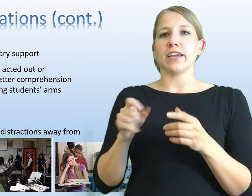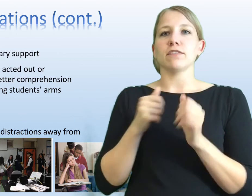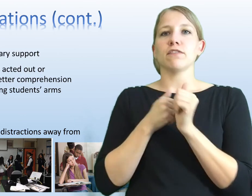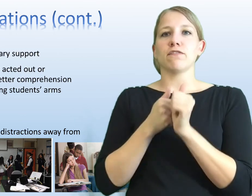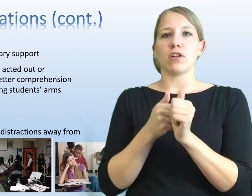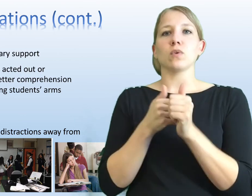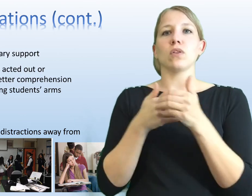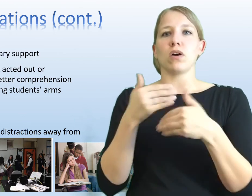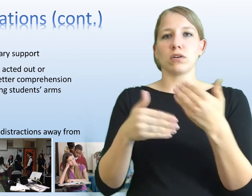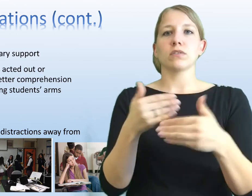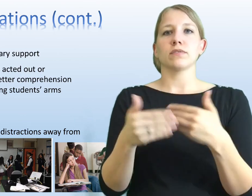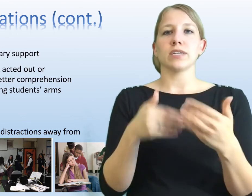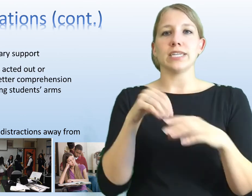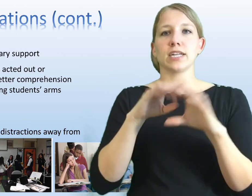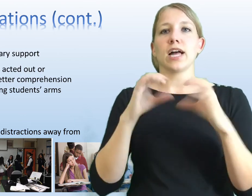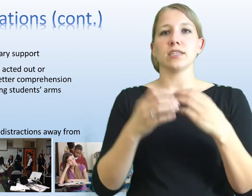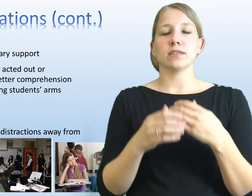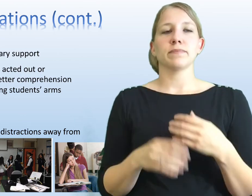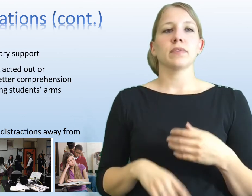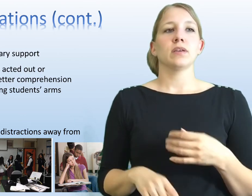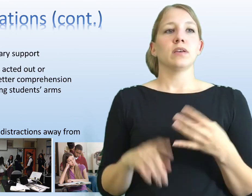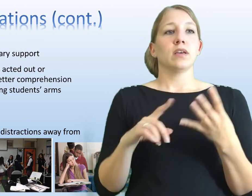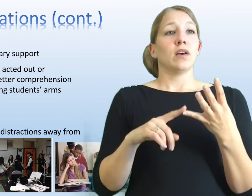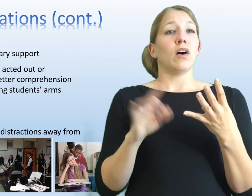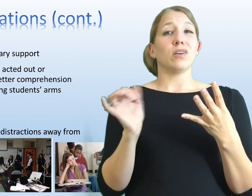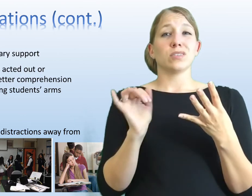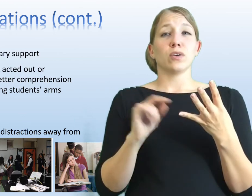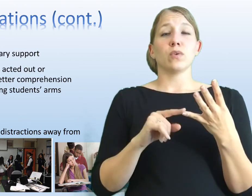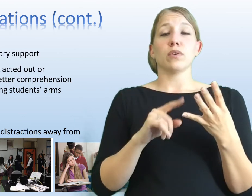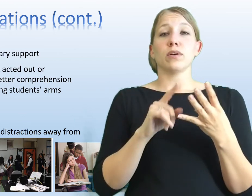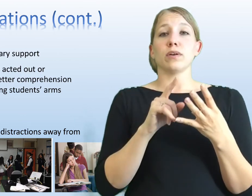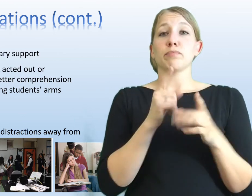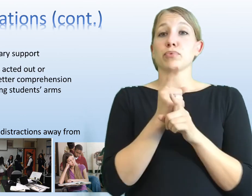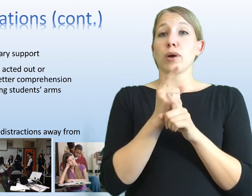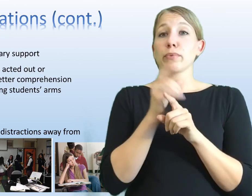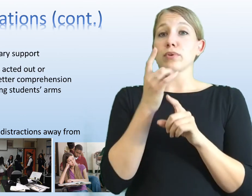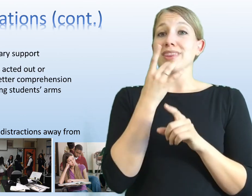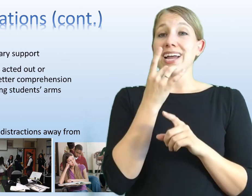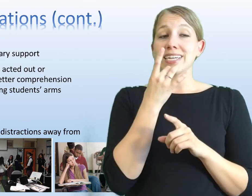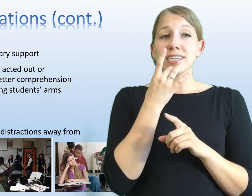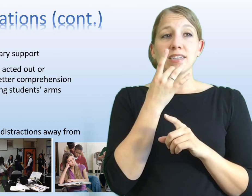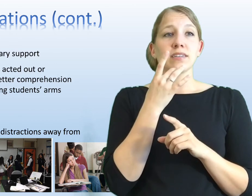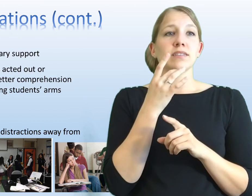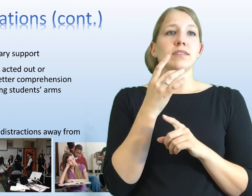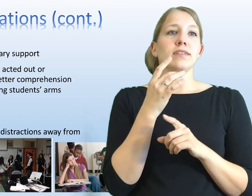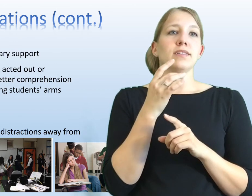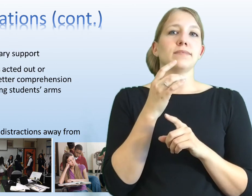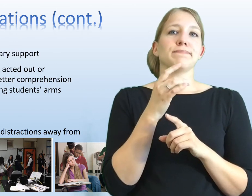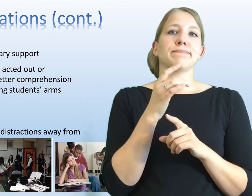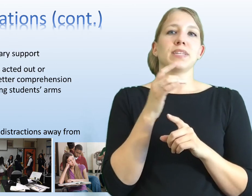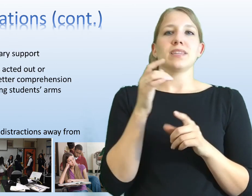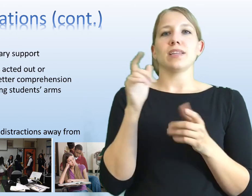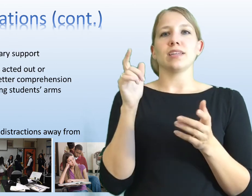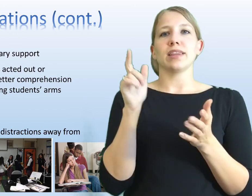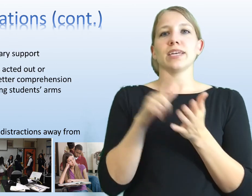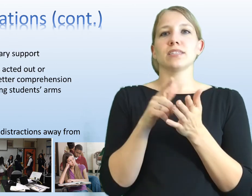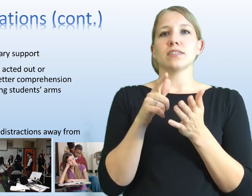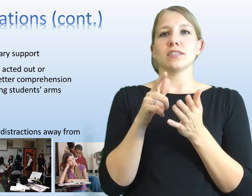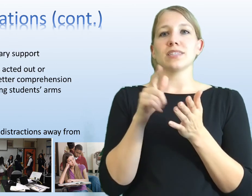that they can follow along in class. Also proper lighting and